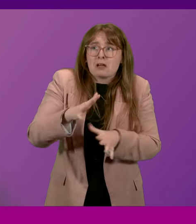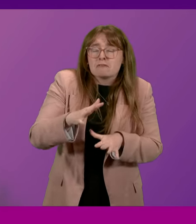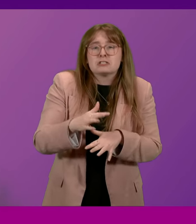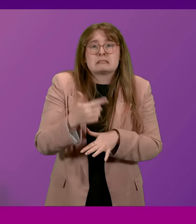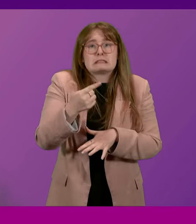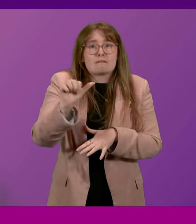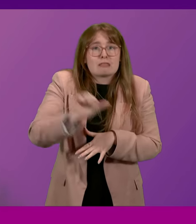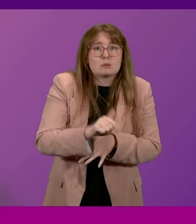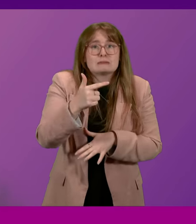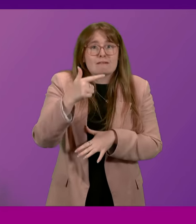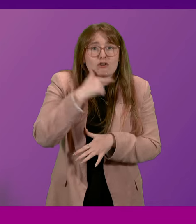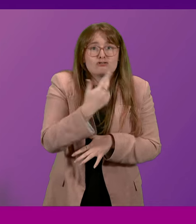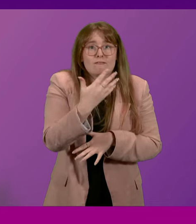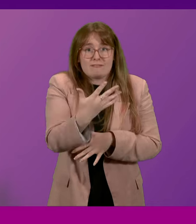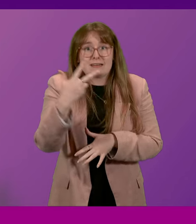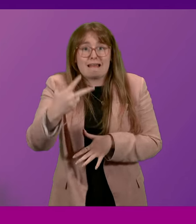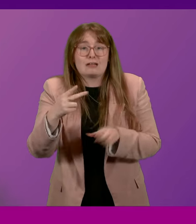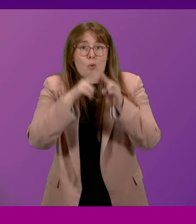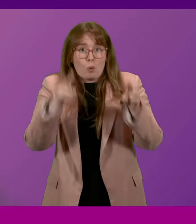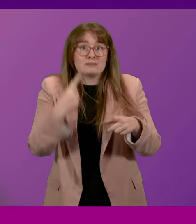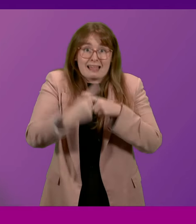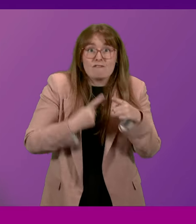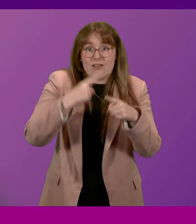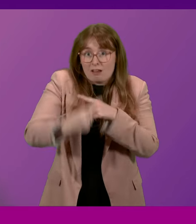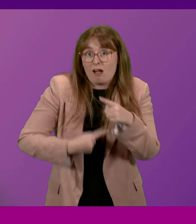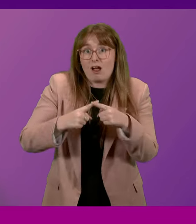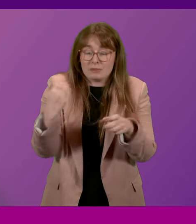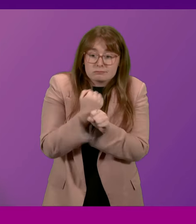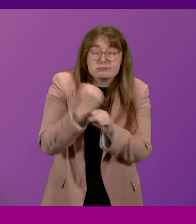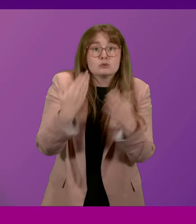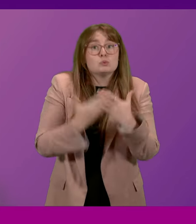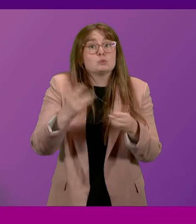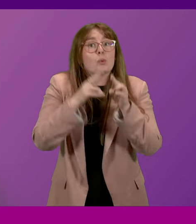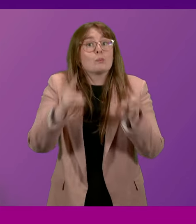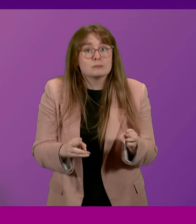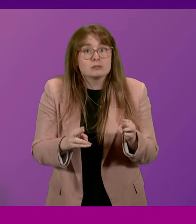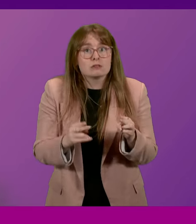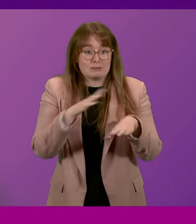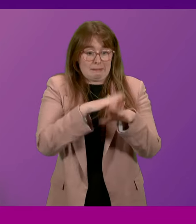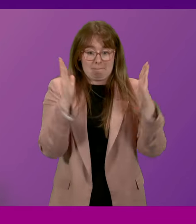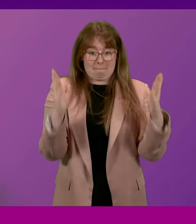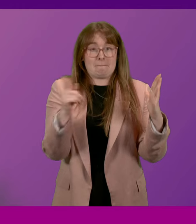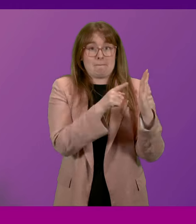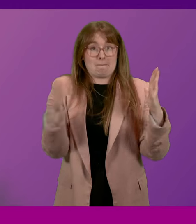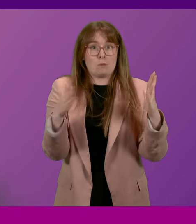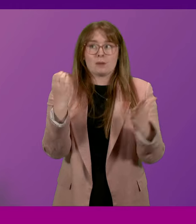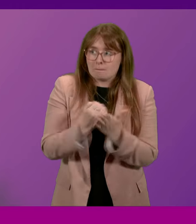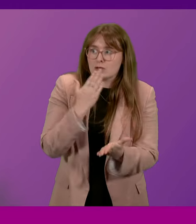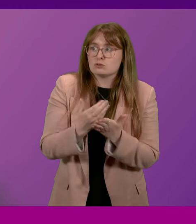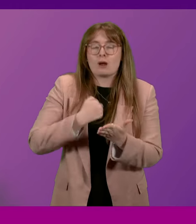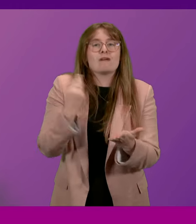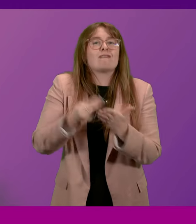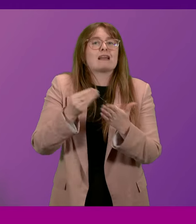7,750 affordable homes each year. And during that period, we endured the financial